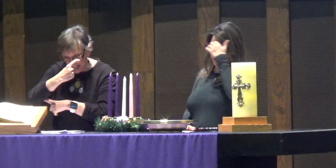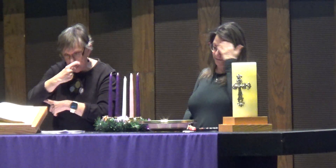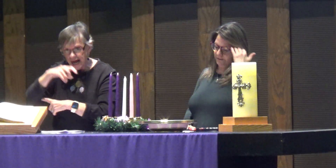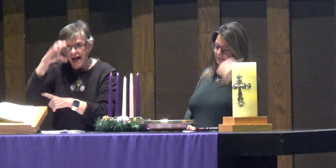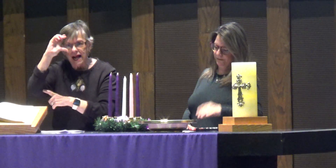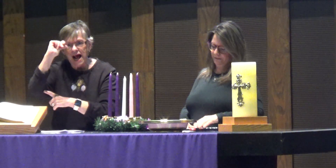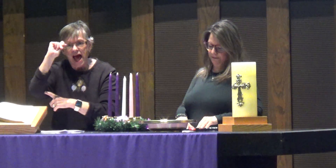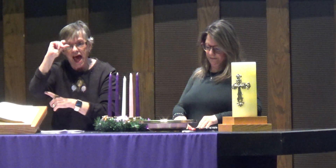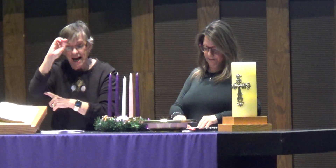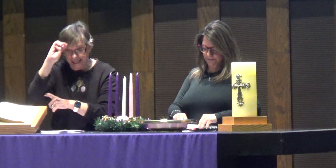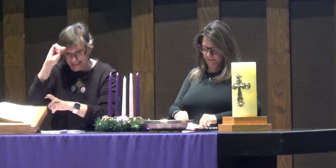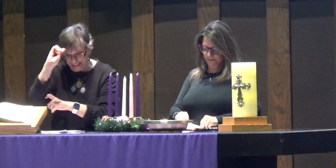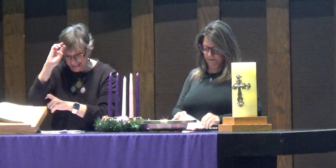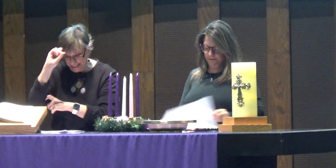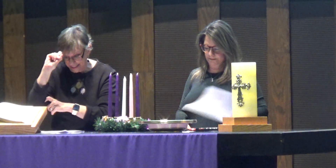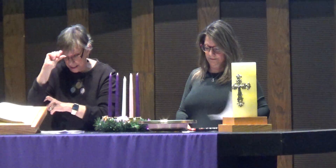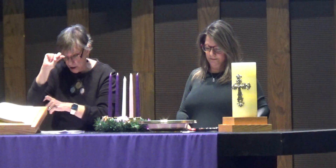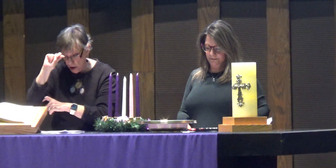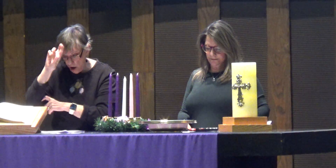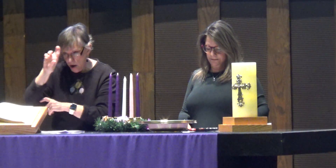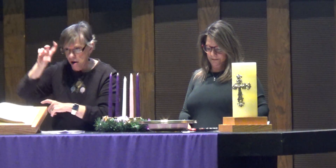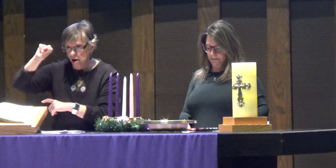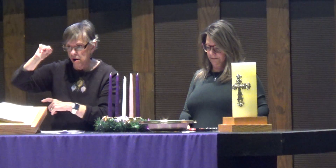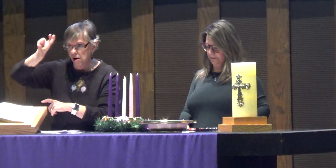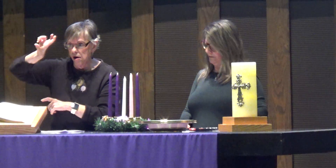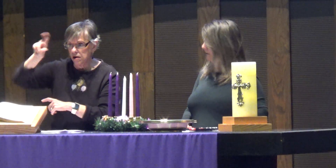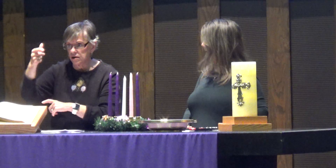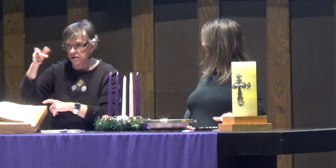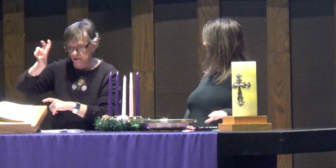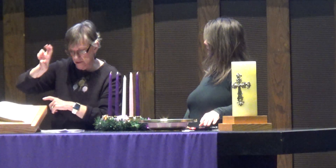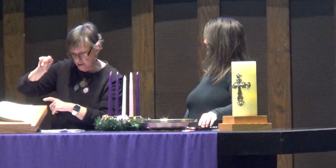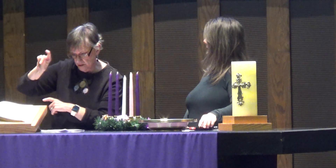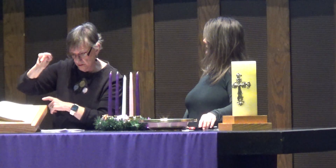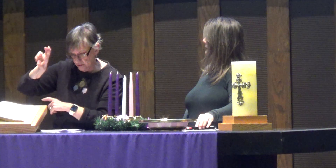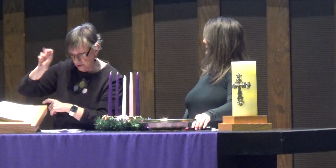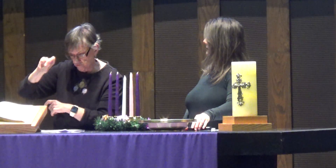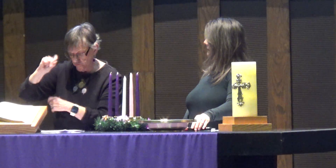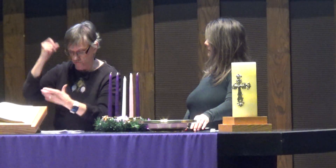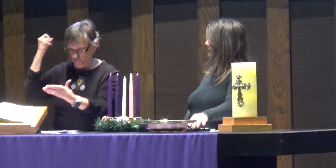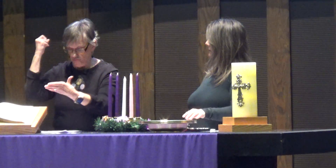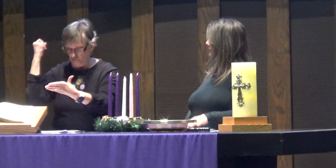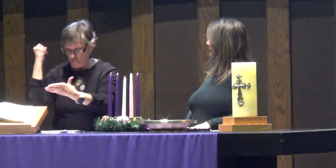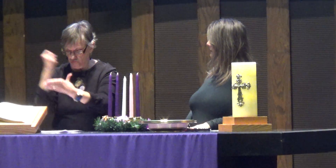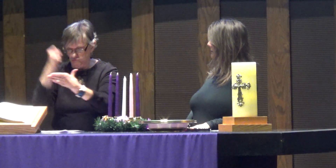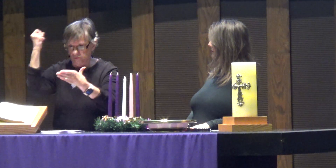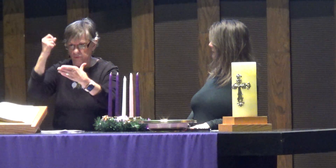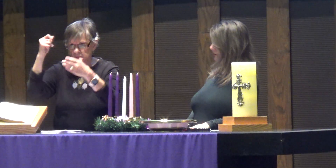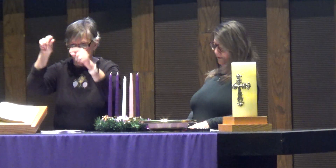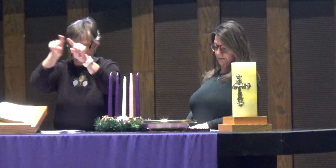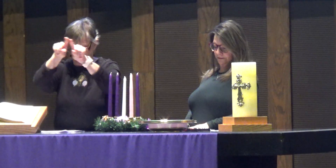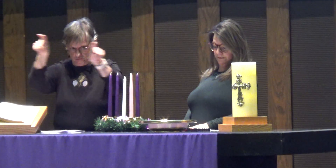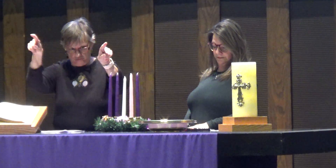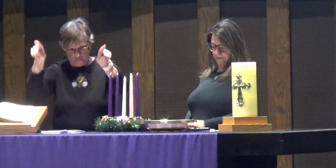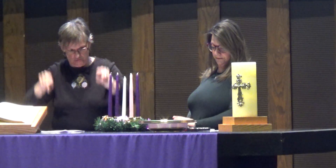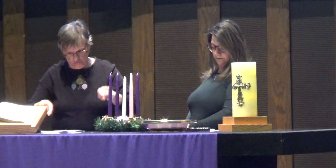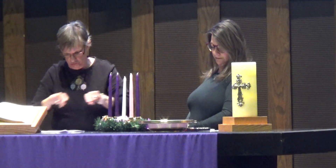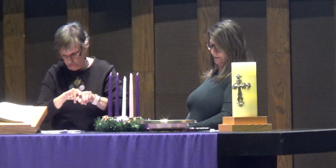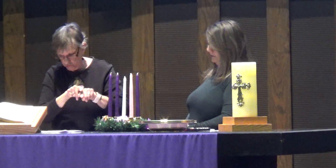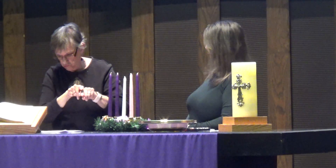In those days, Caesar Augustus issued a